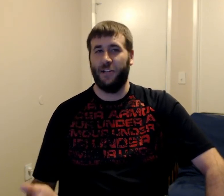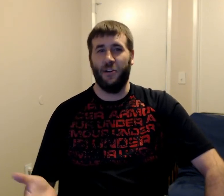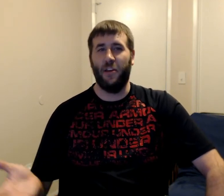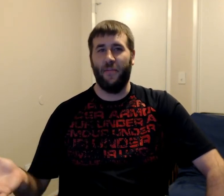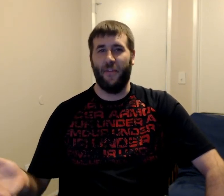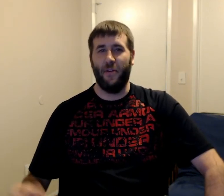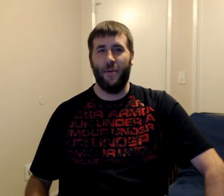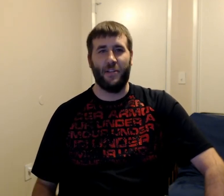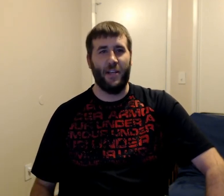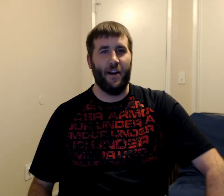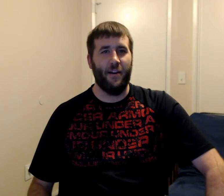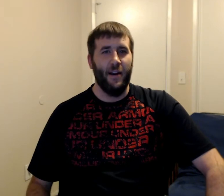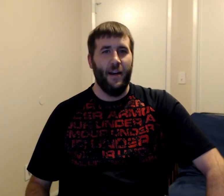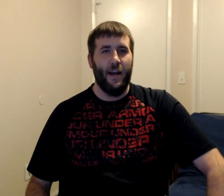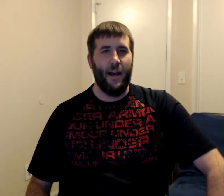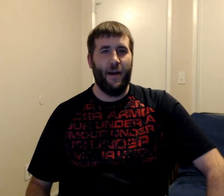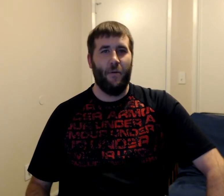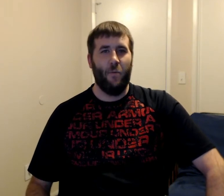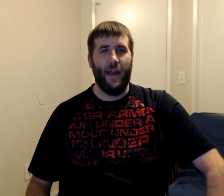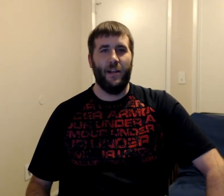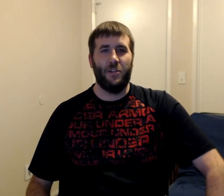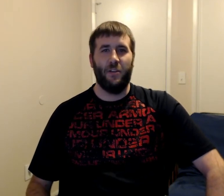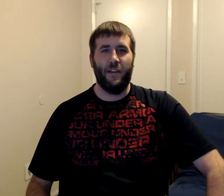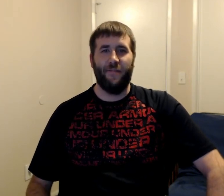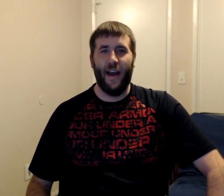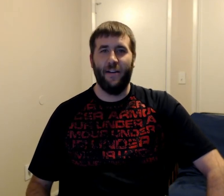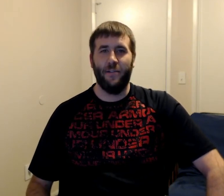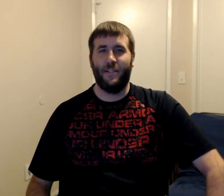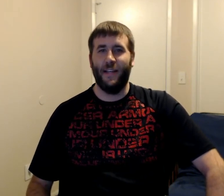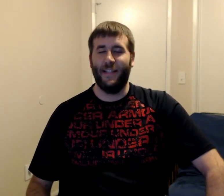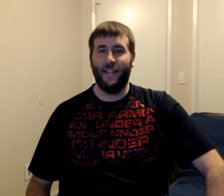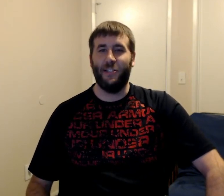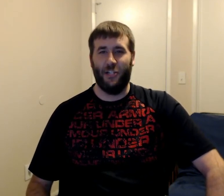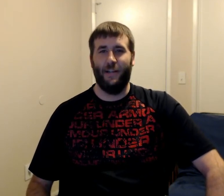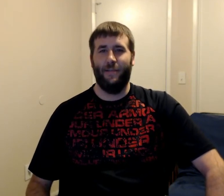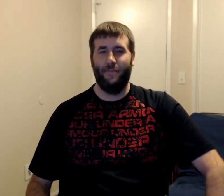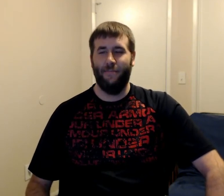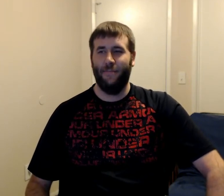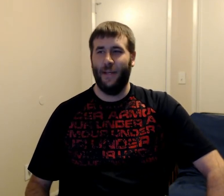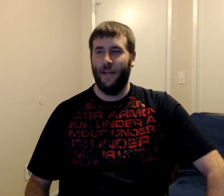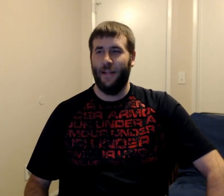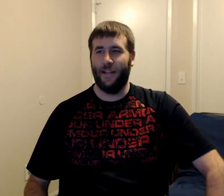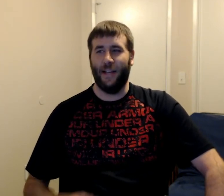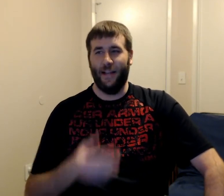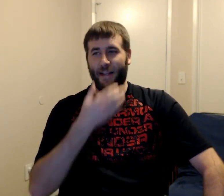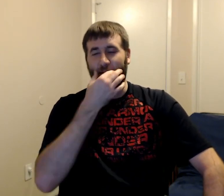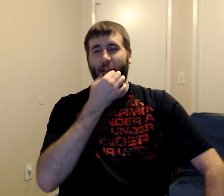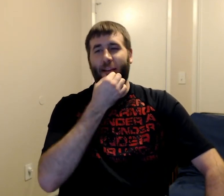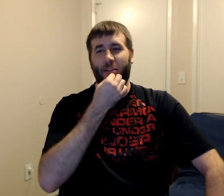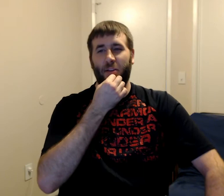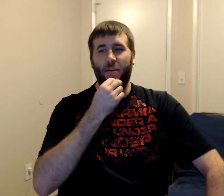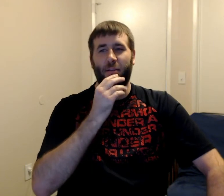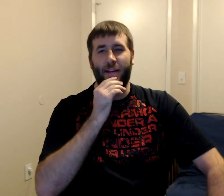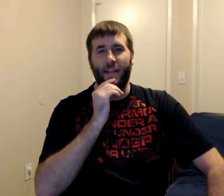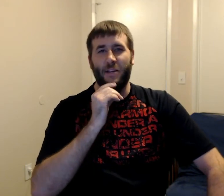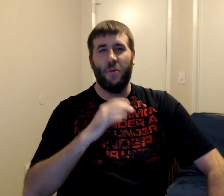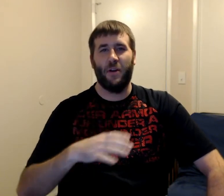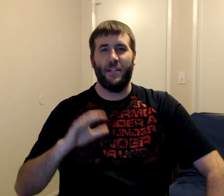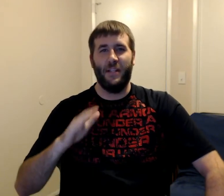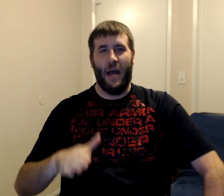you know they've been feuding most of the year uh went into the final deletion this that's right they did they did this where it's not